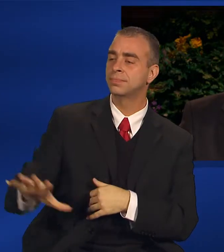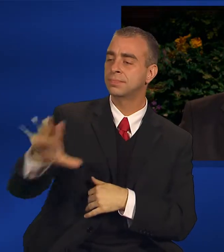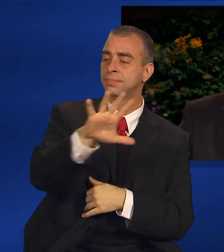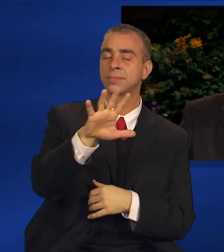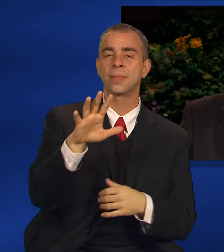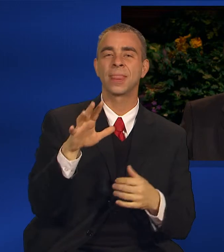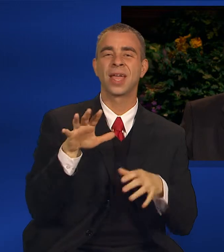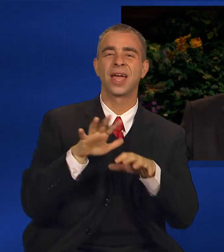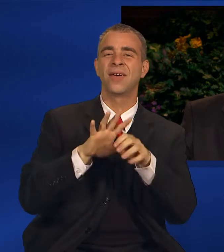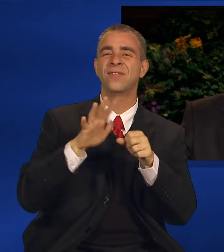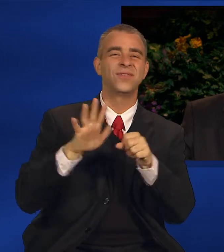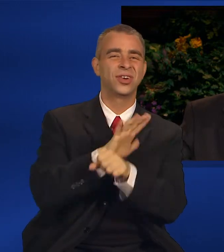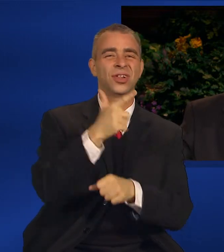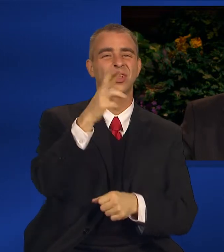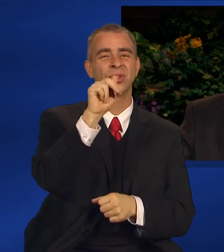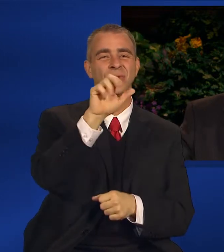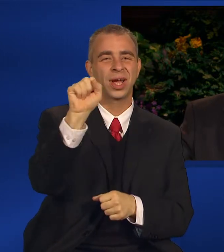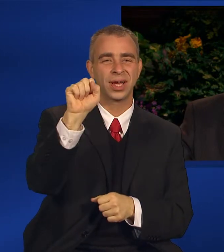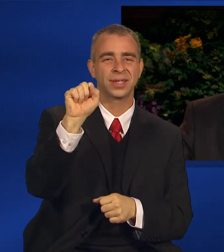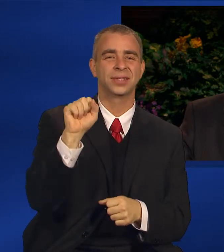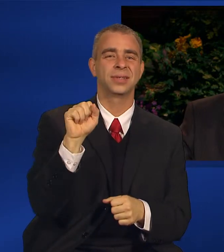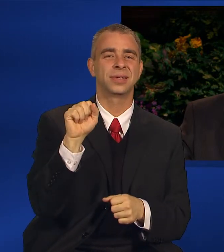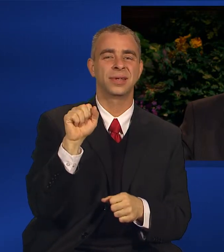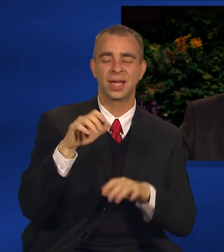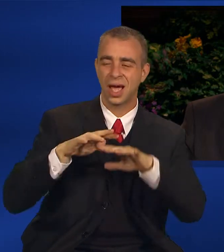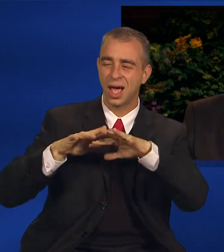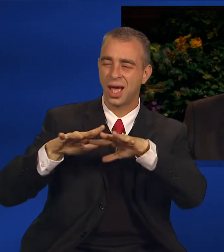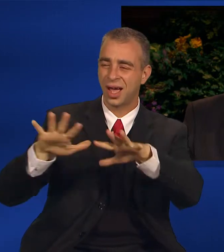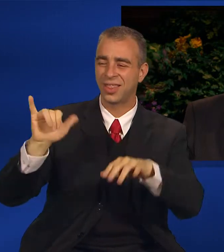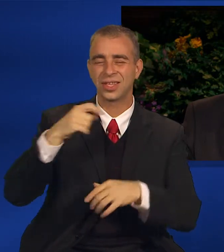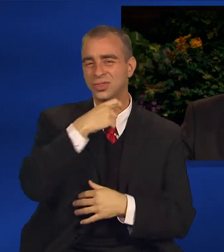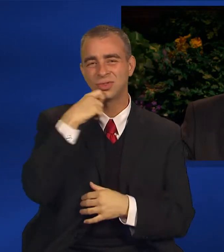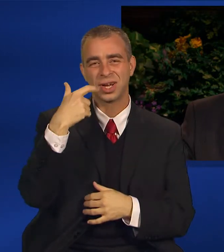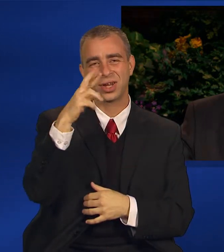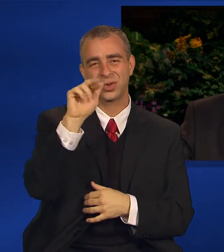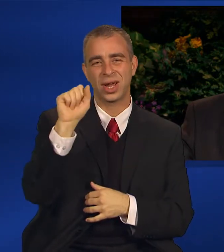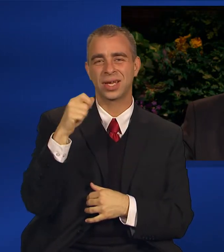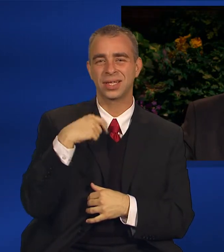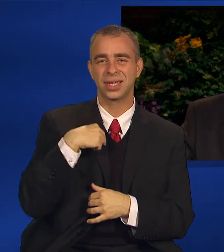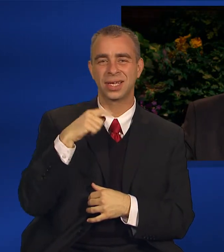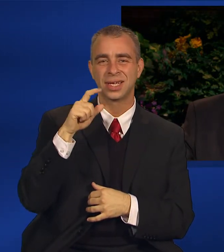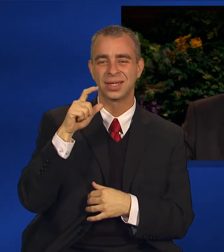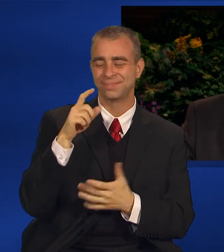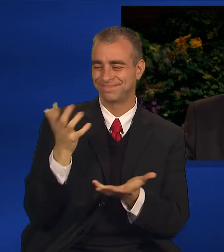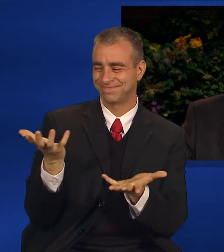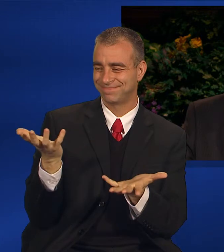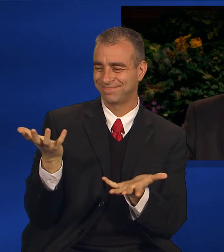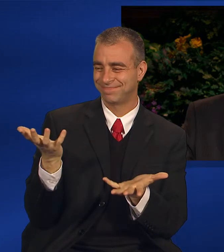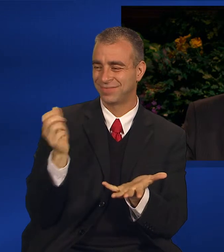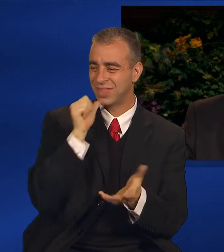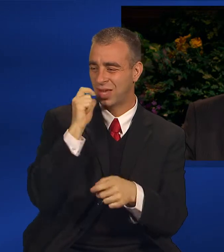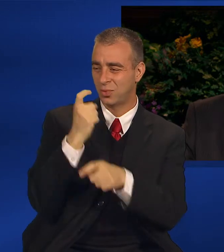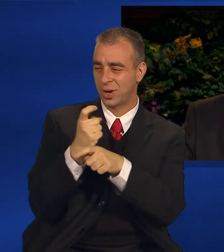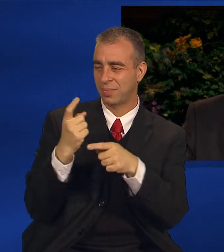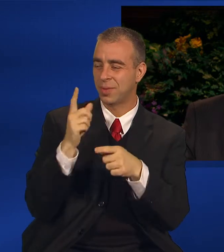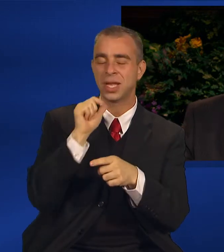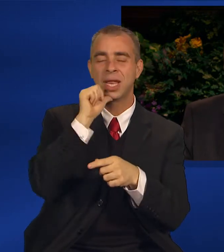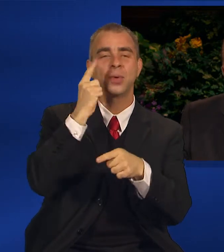which covered the field, which had become dry and prickly, making the field unsuitable for our purposes.